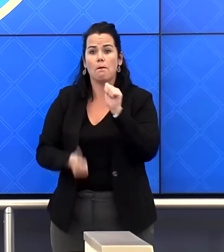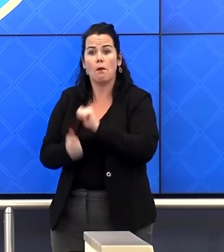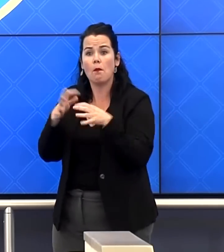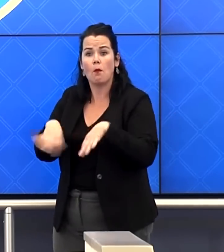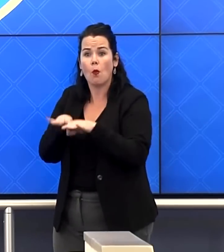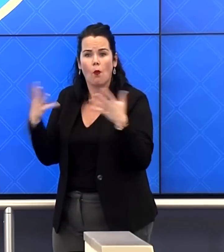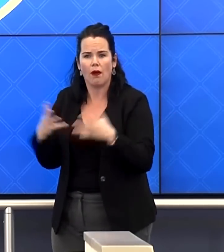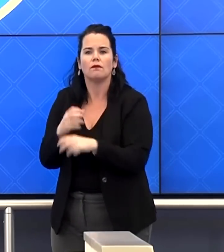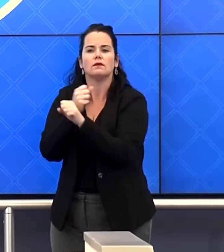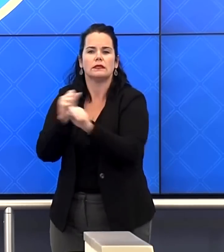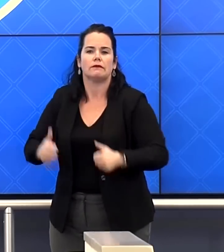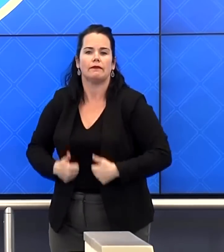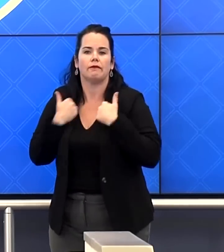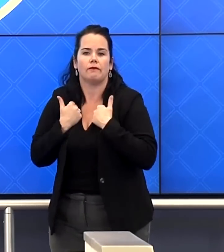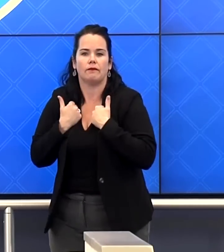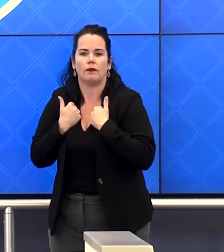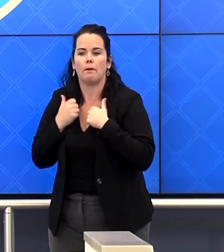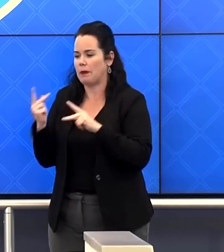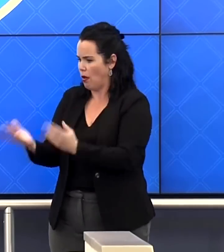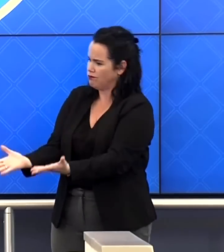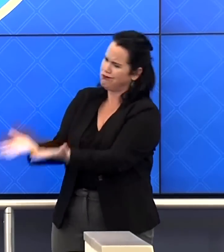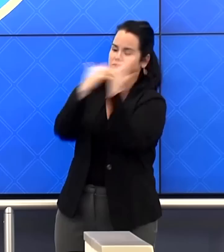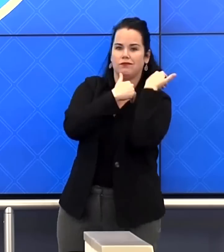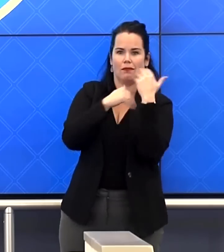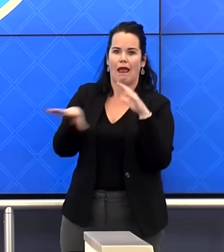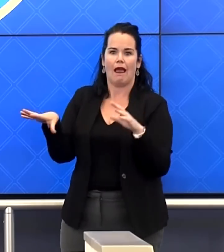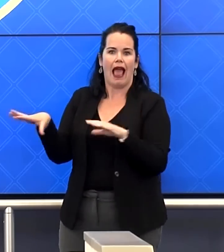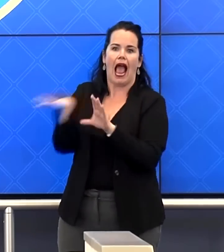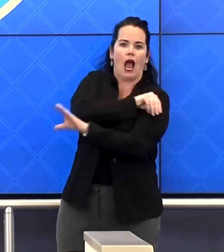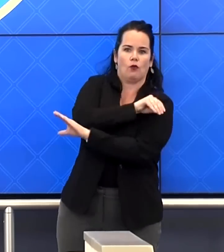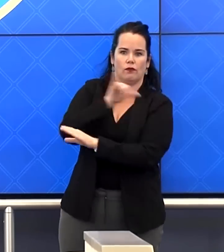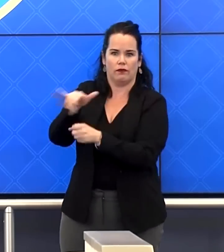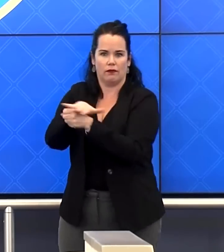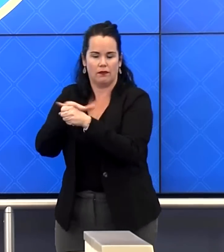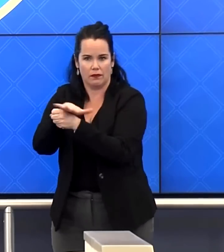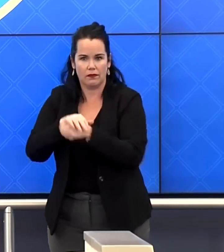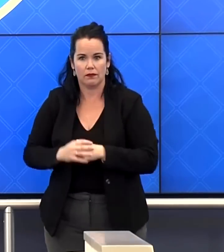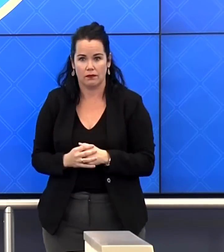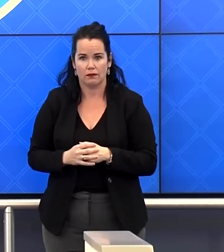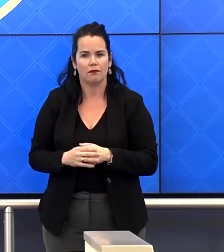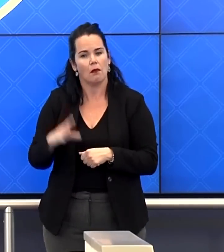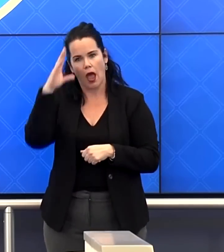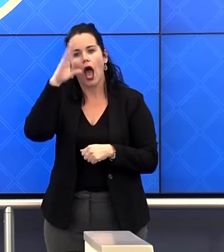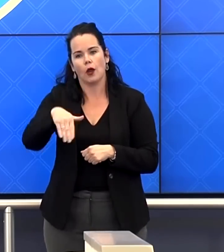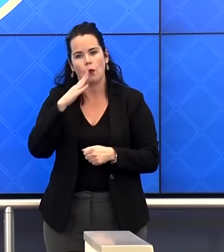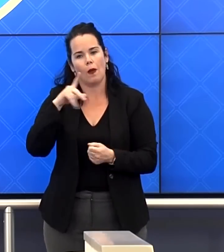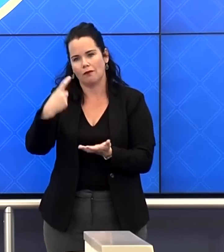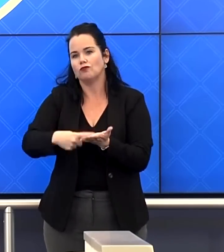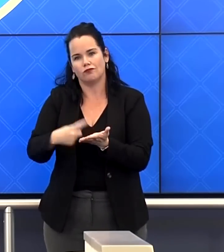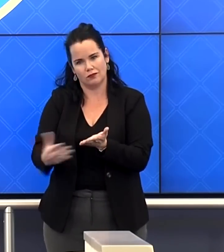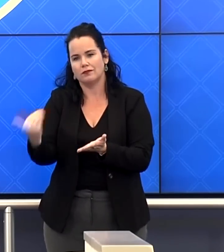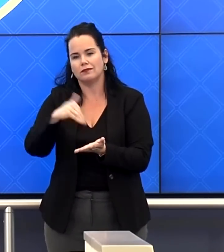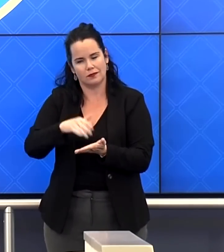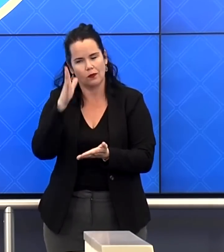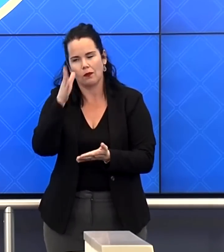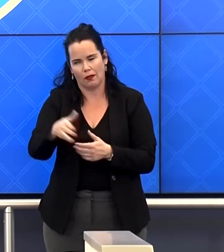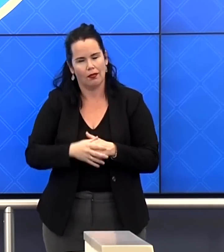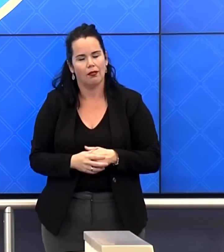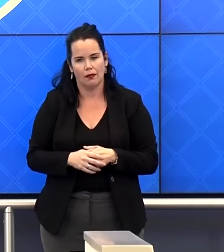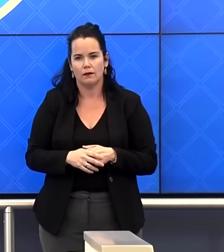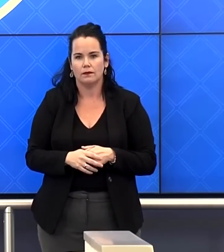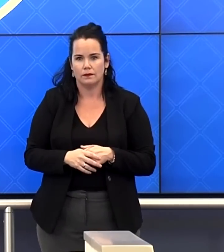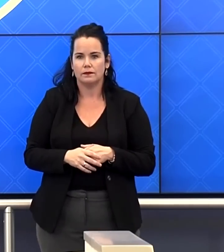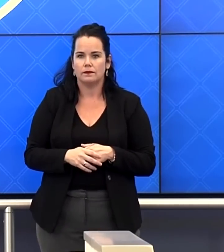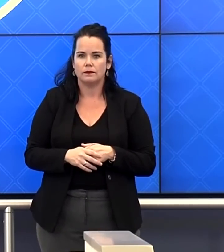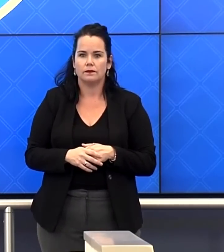get people out. And so that's what we're going to stay focused on. But there's no doubt we will have a follow-up conversation on this front, I'm sure. Looking at